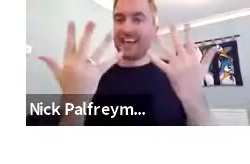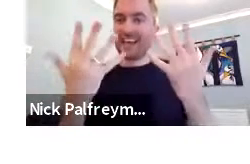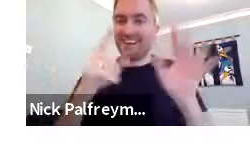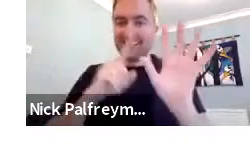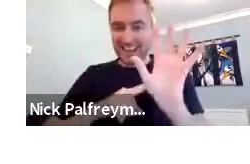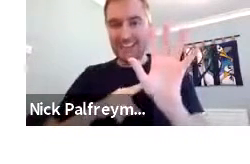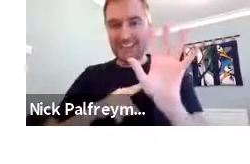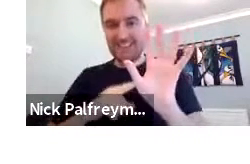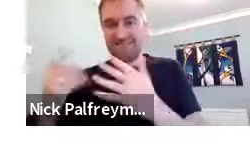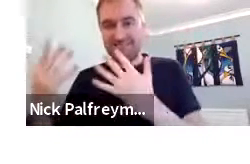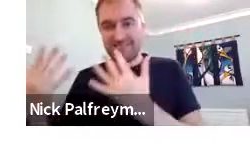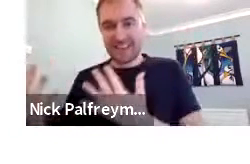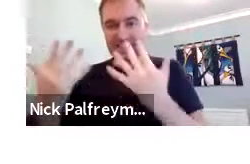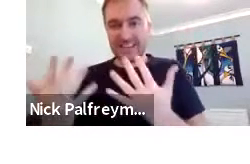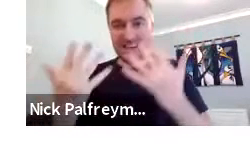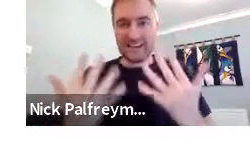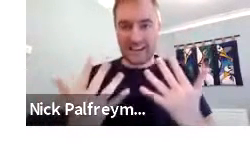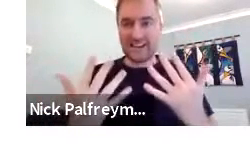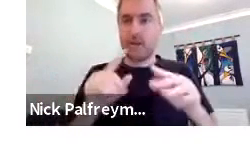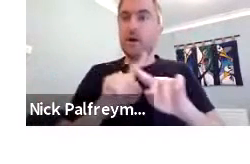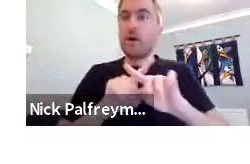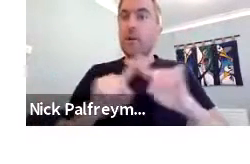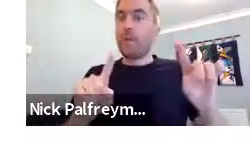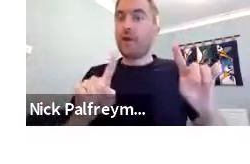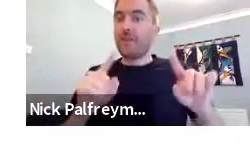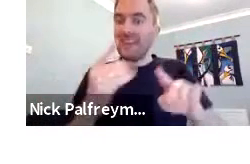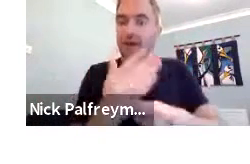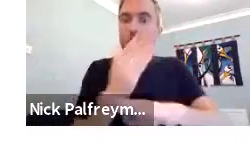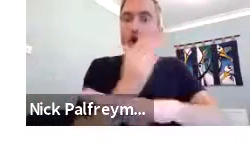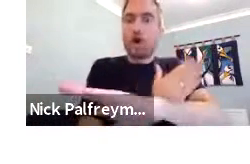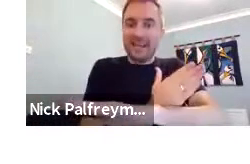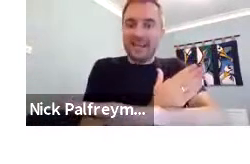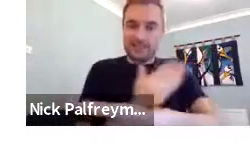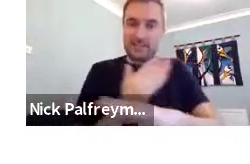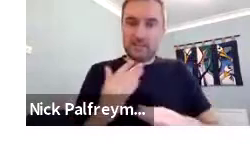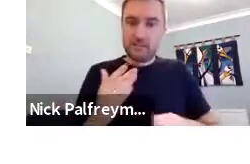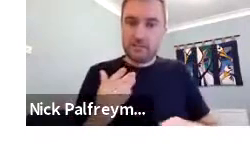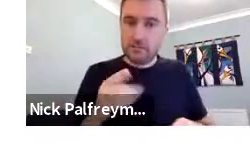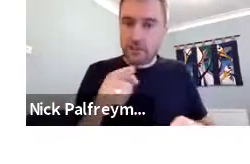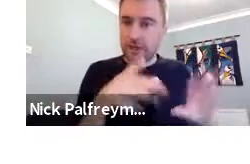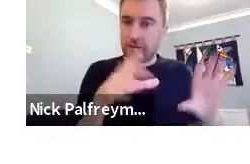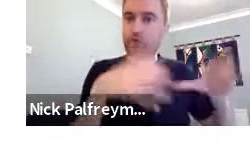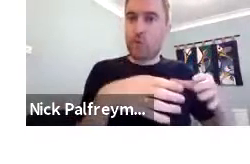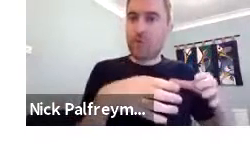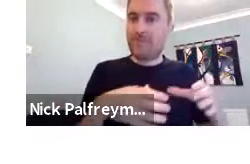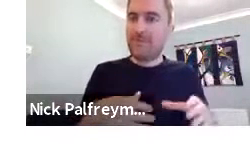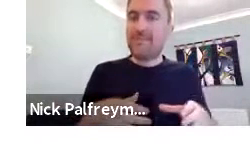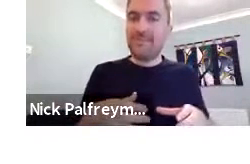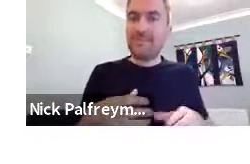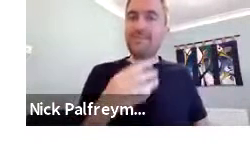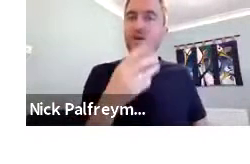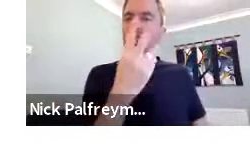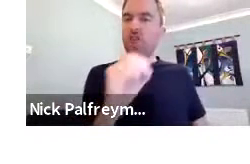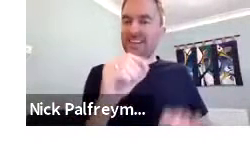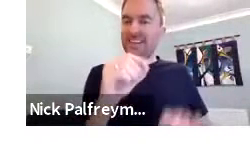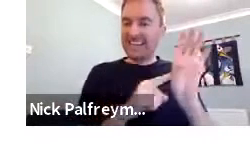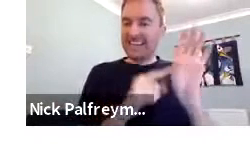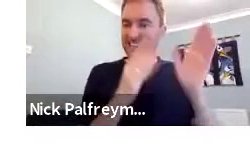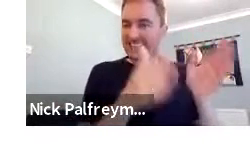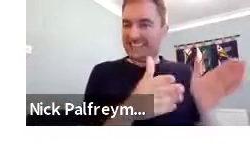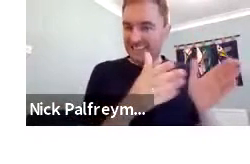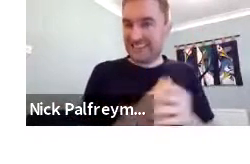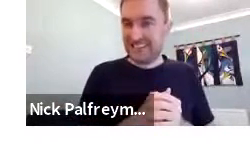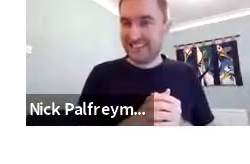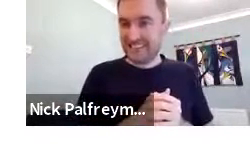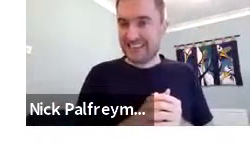So you can see that most of them are over a 10 year period. But the early group, if you